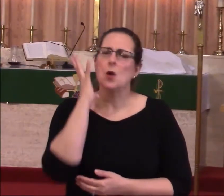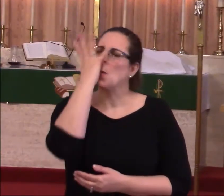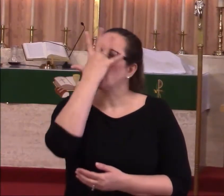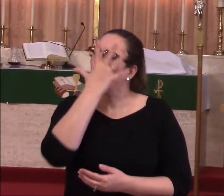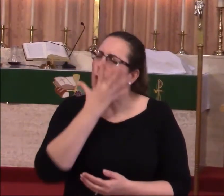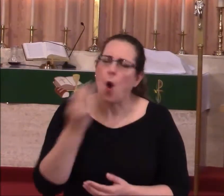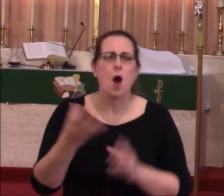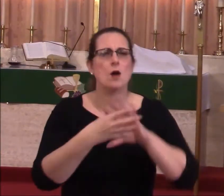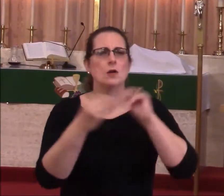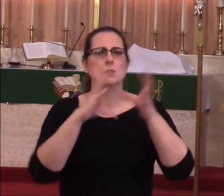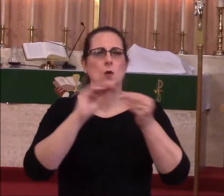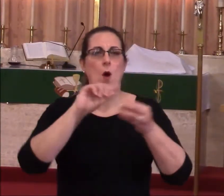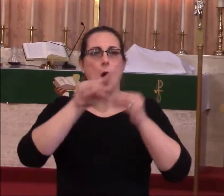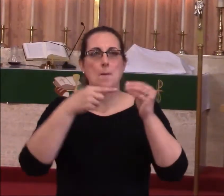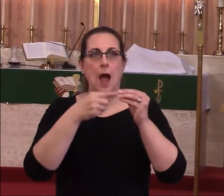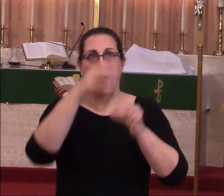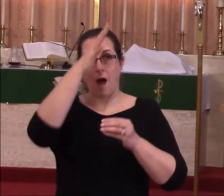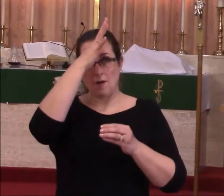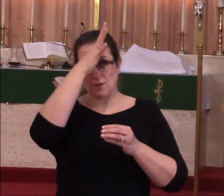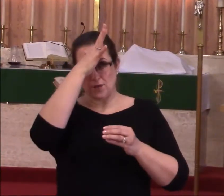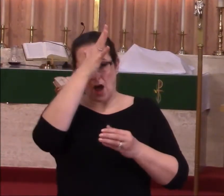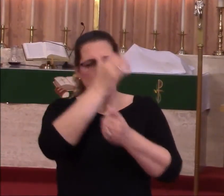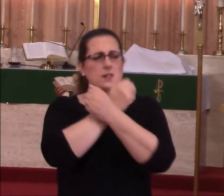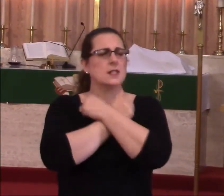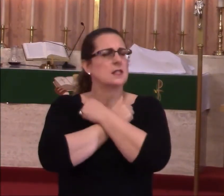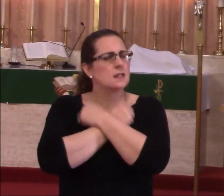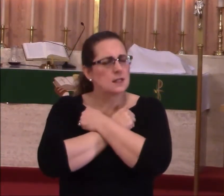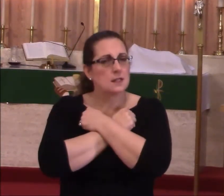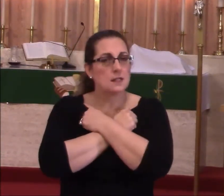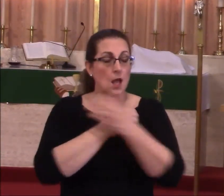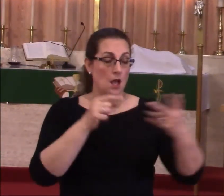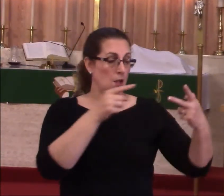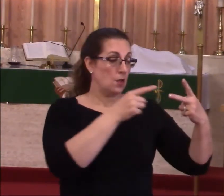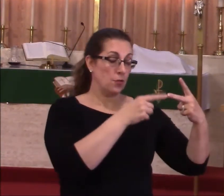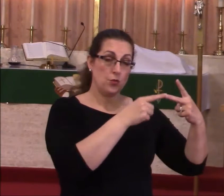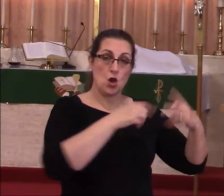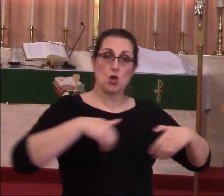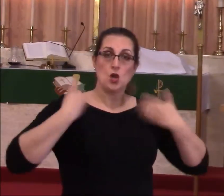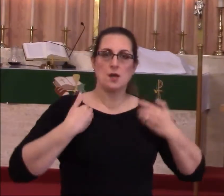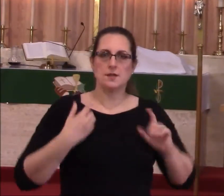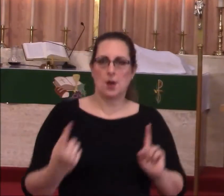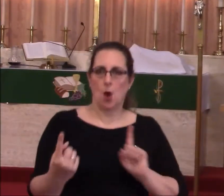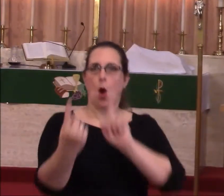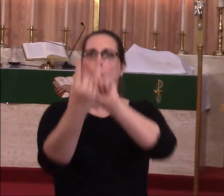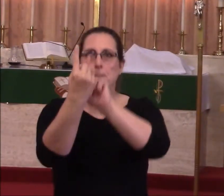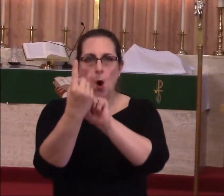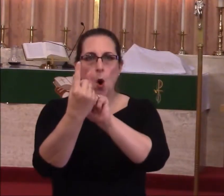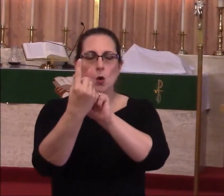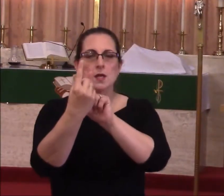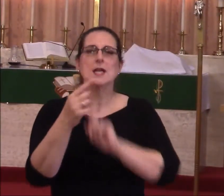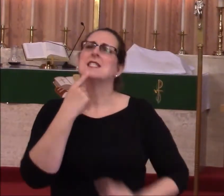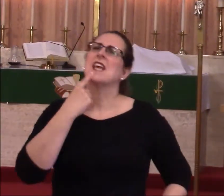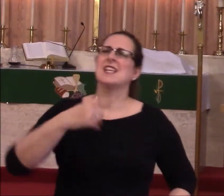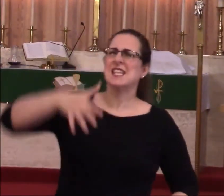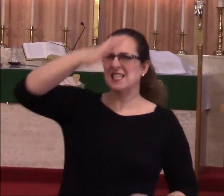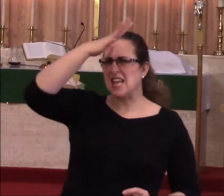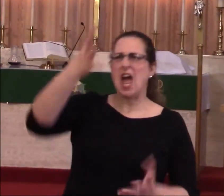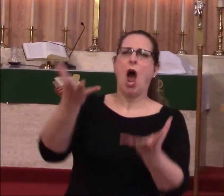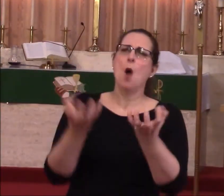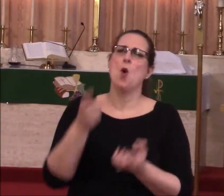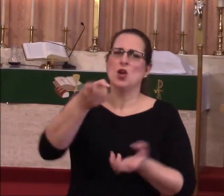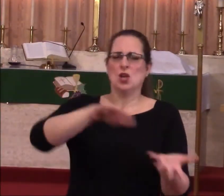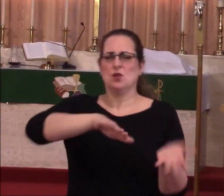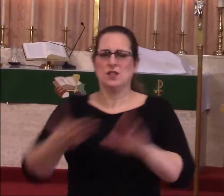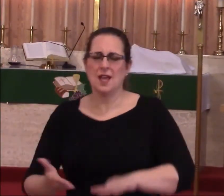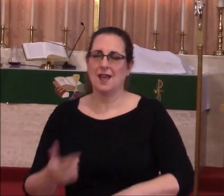of the love of the Father. You see the younger son coming up to the dad and basically saying, drop, dad, I